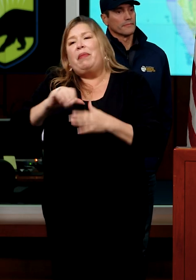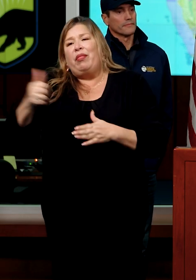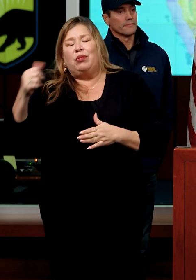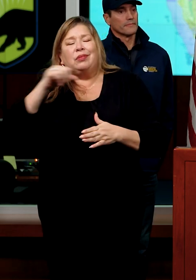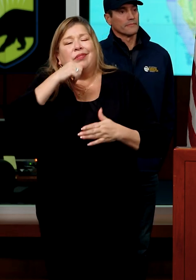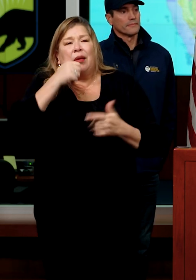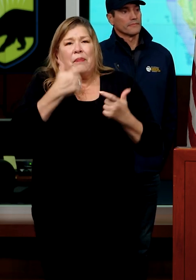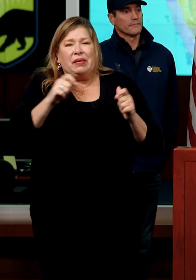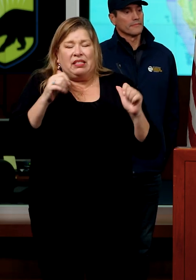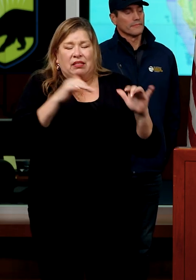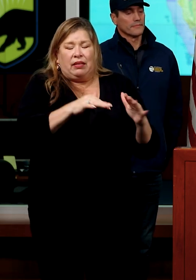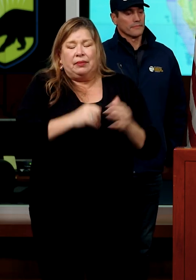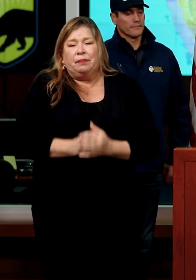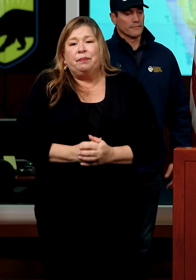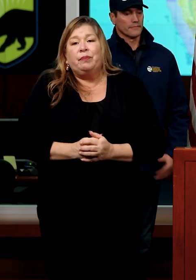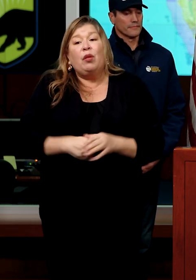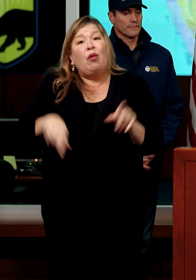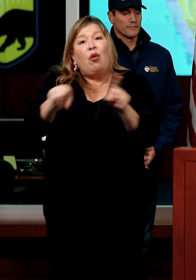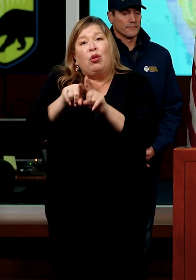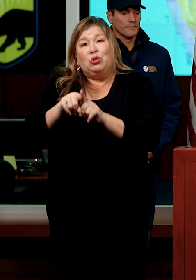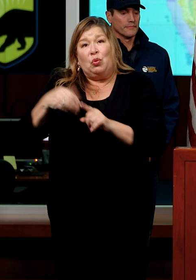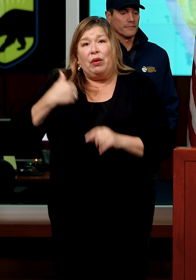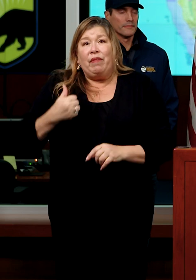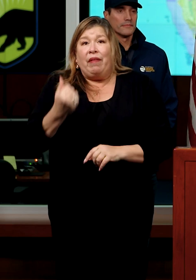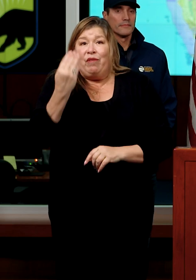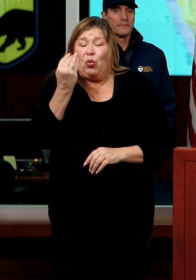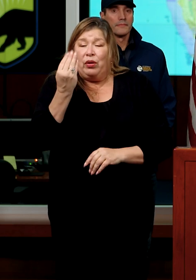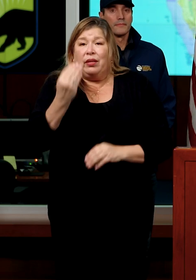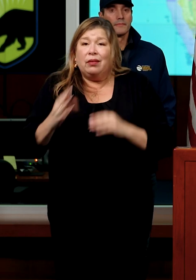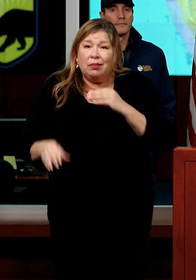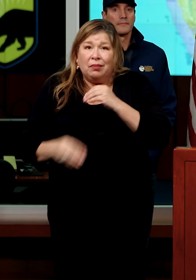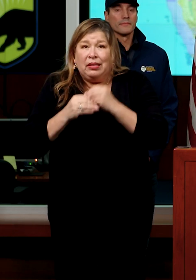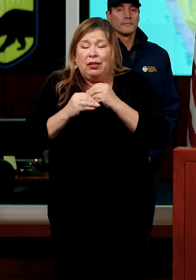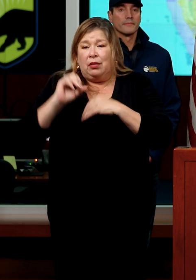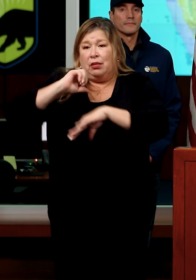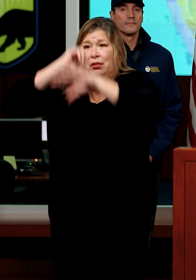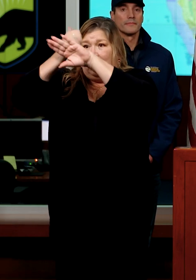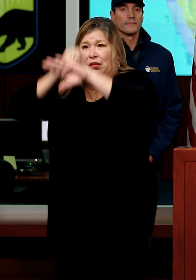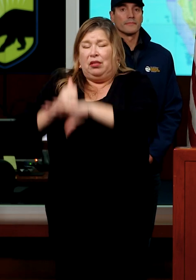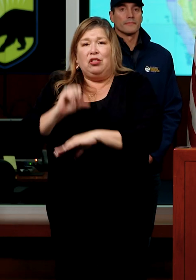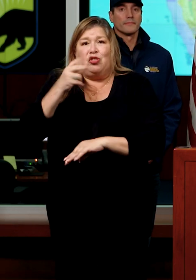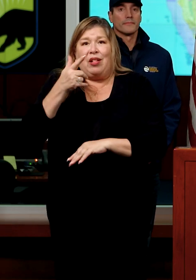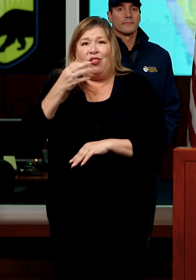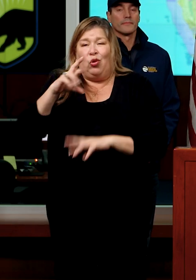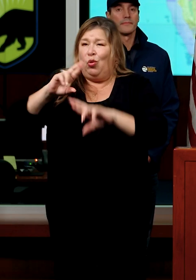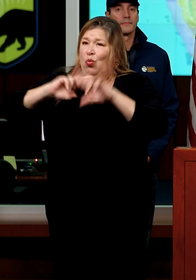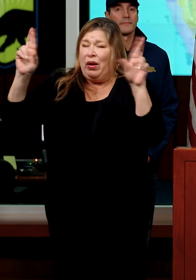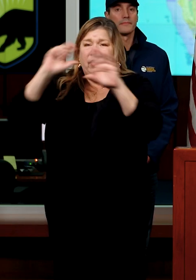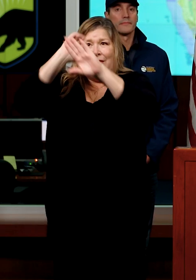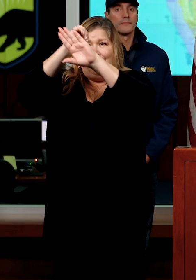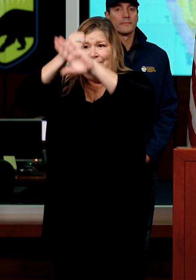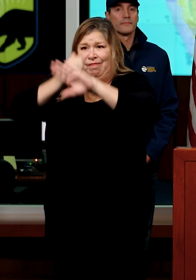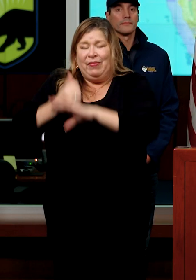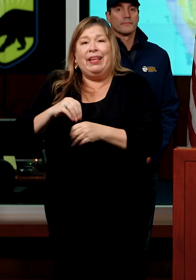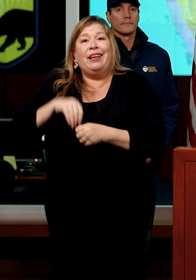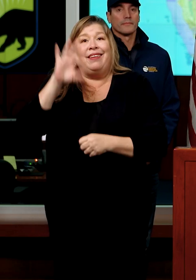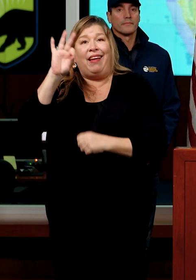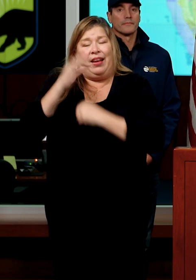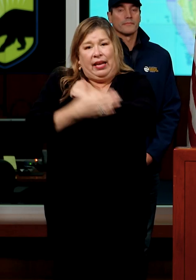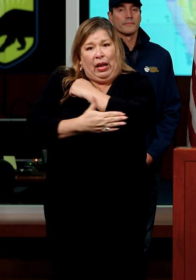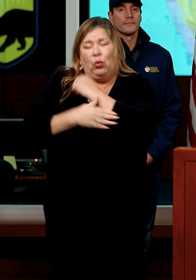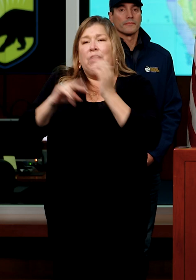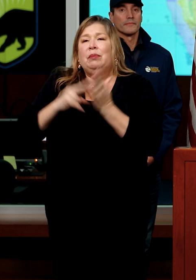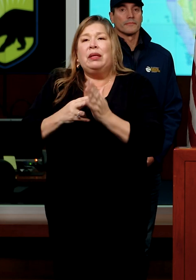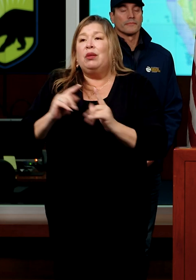In addition, 14 additional shelters are pre-staged across nine counties that are ready to quickly